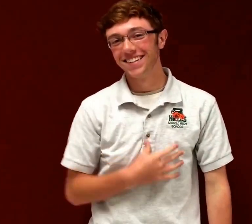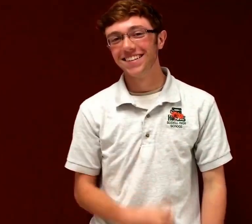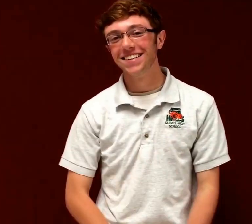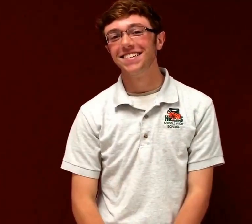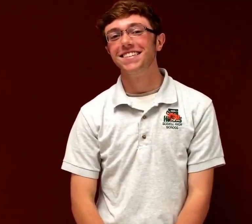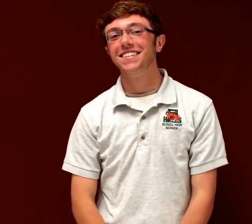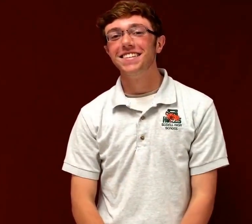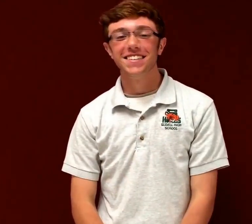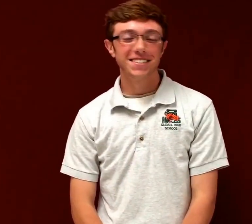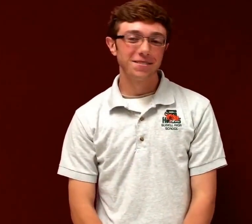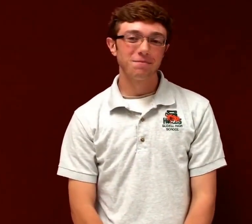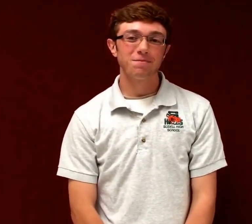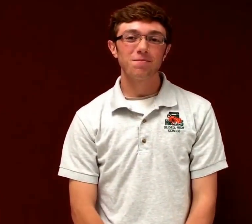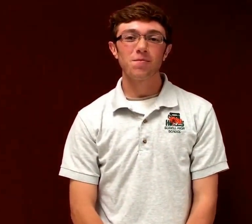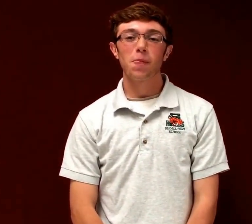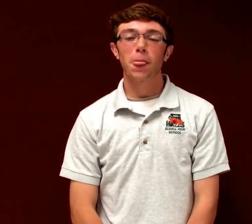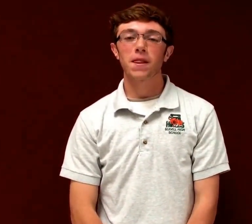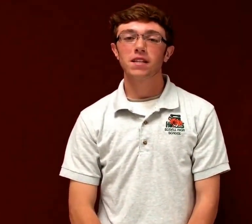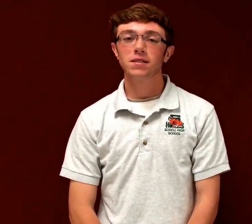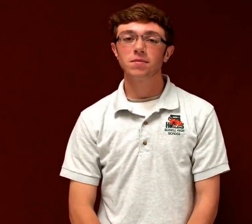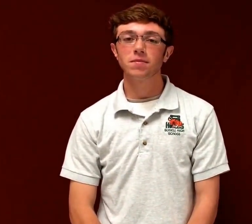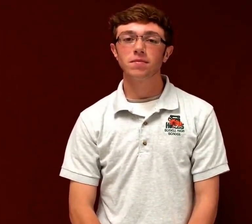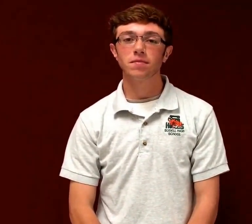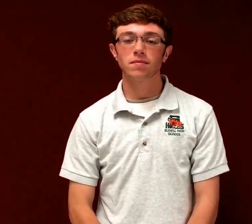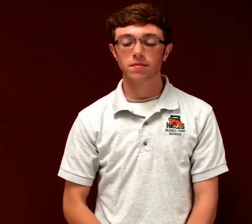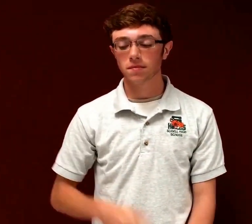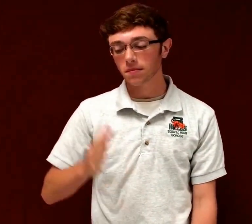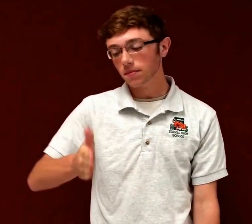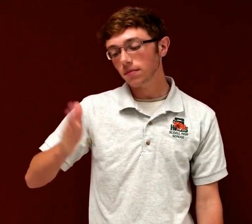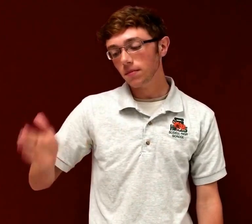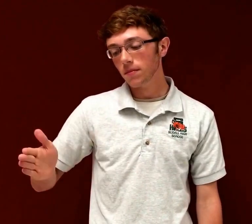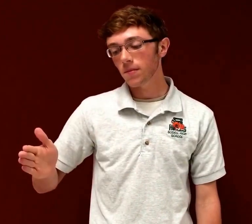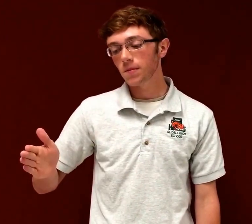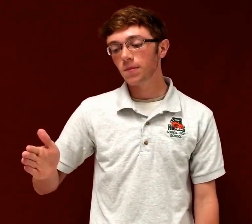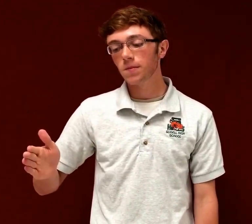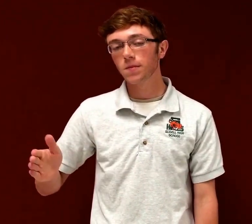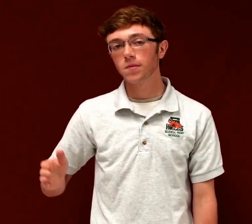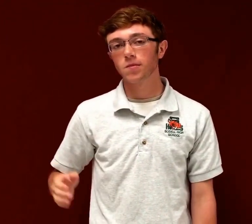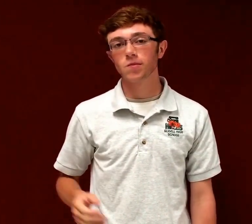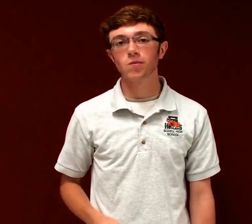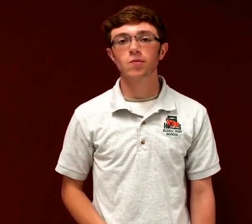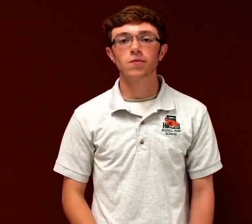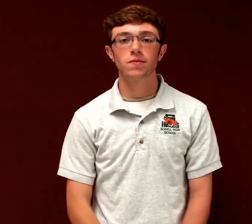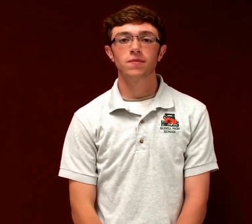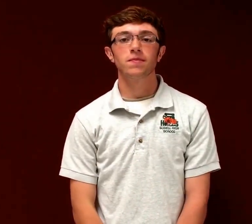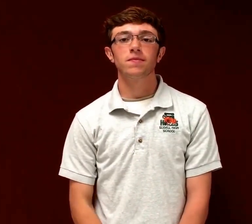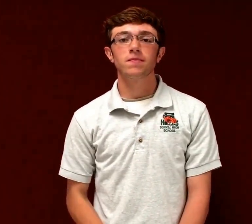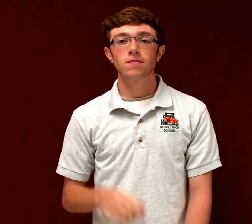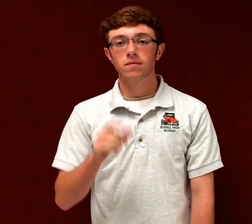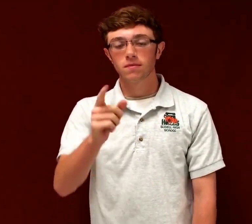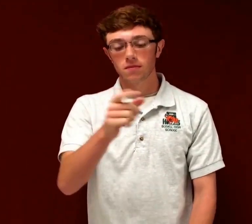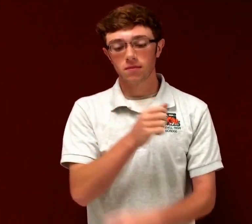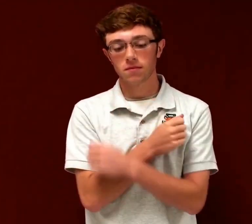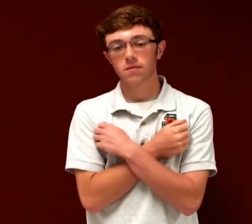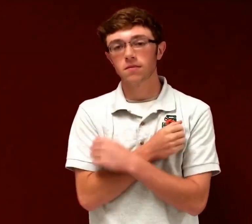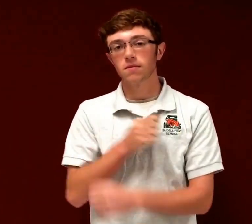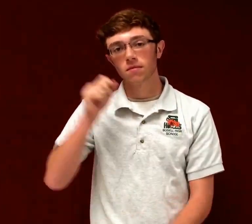man, be something you love and